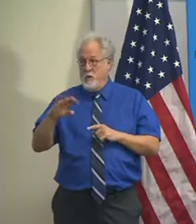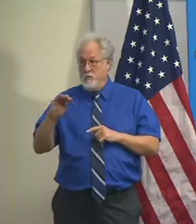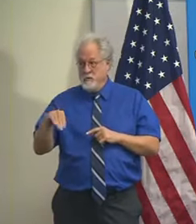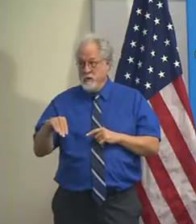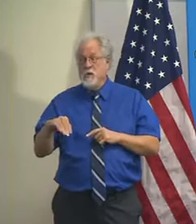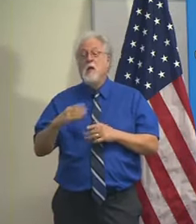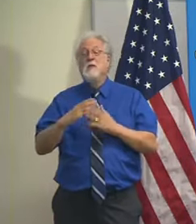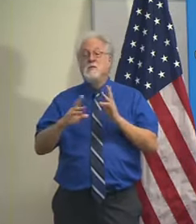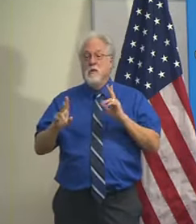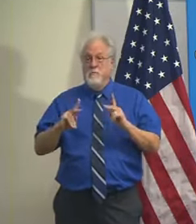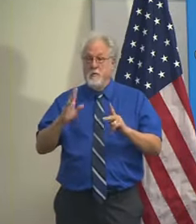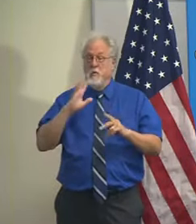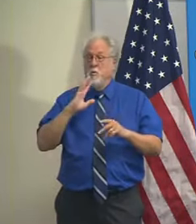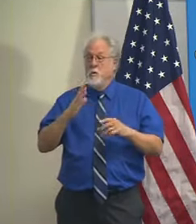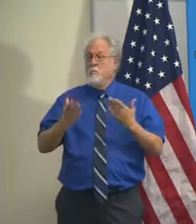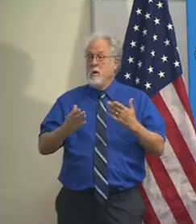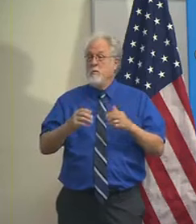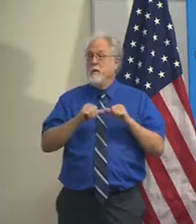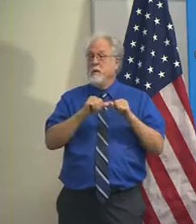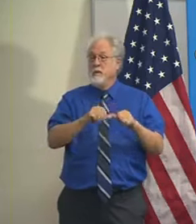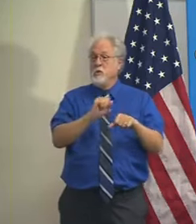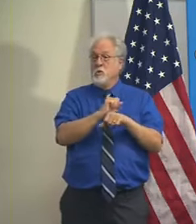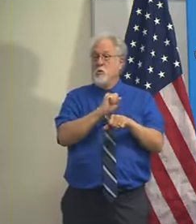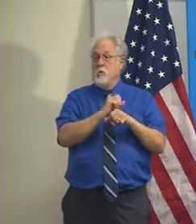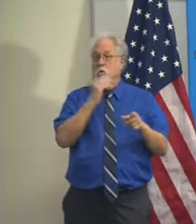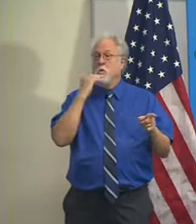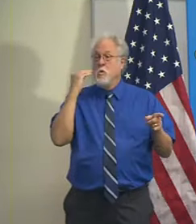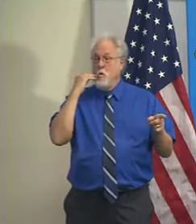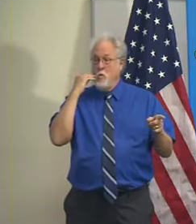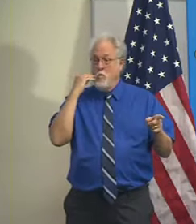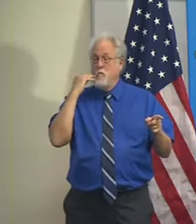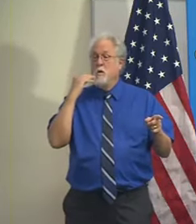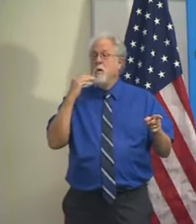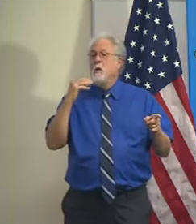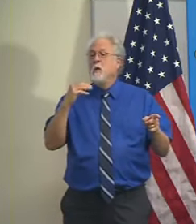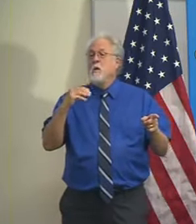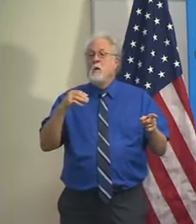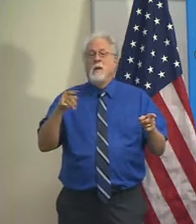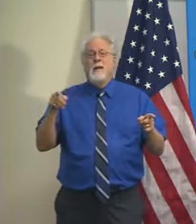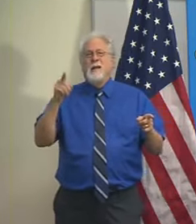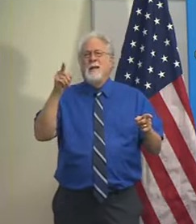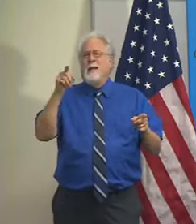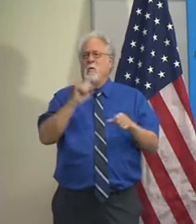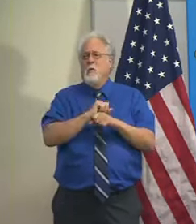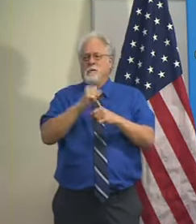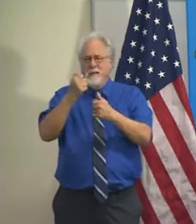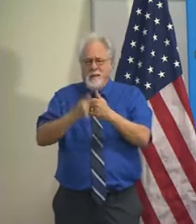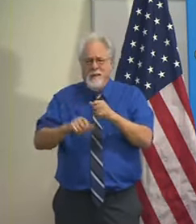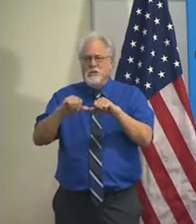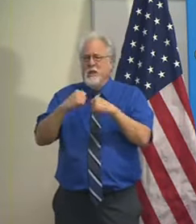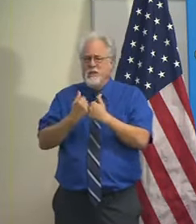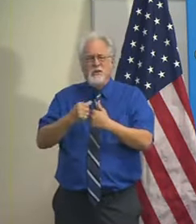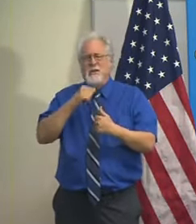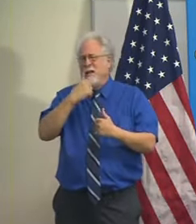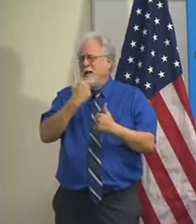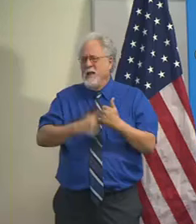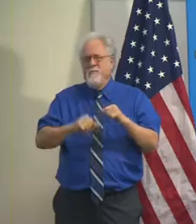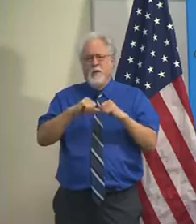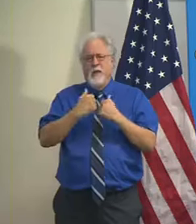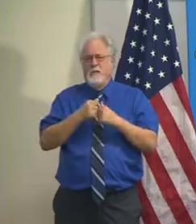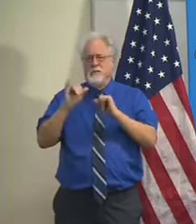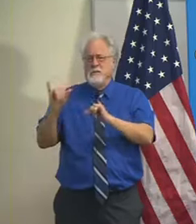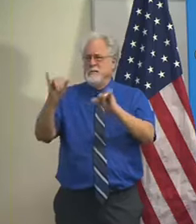so some of those people will probably continue to work at home and they're going to, he works with agency by agency because not every situation,